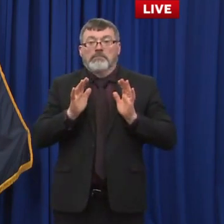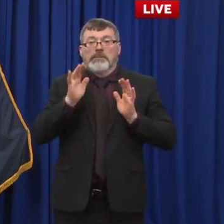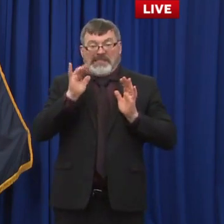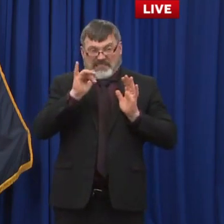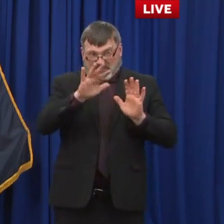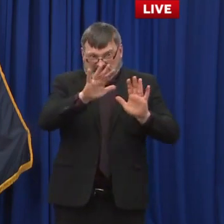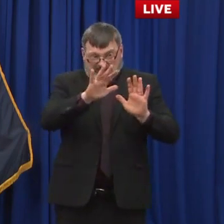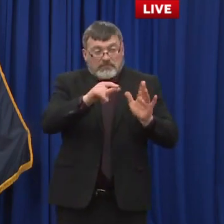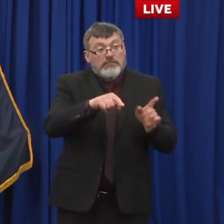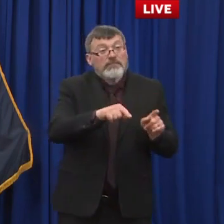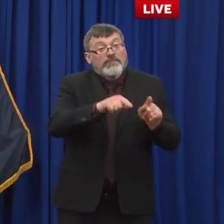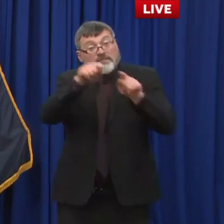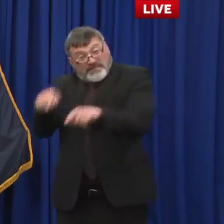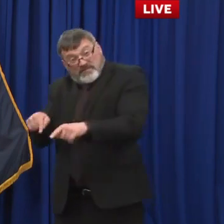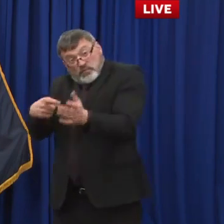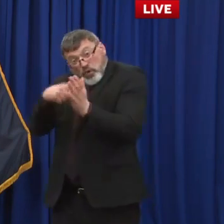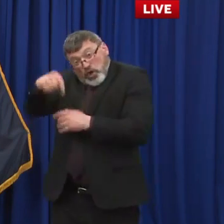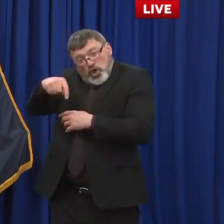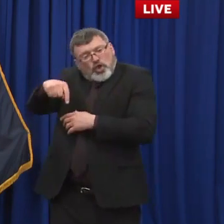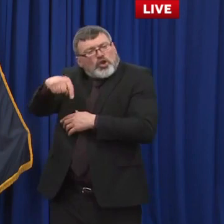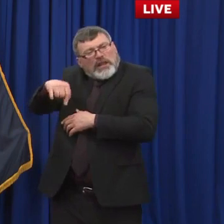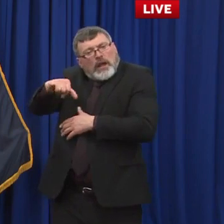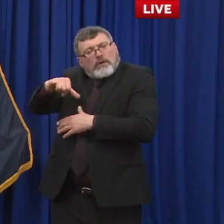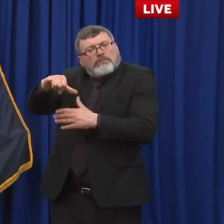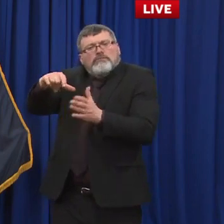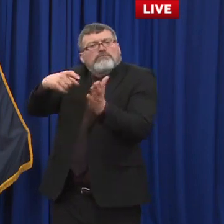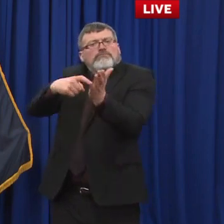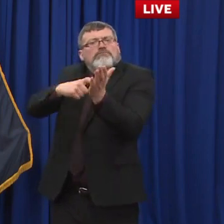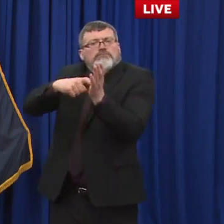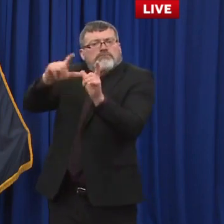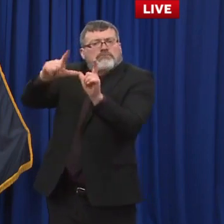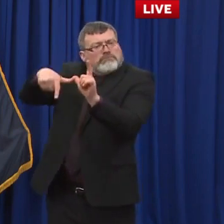But the recommendation for people to wear masks remains.